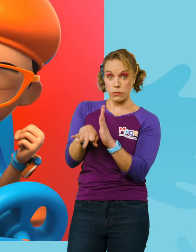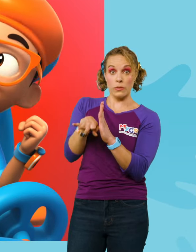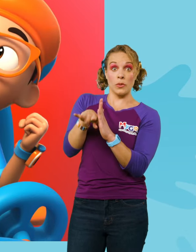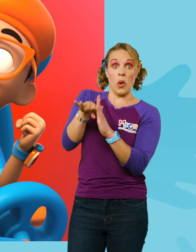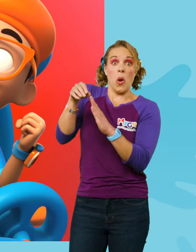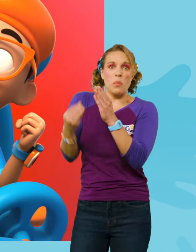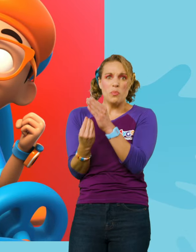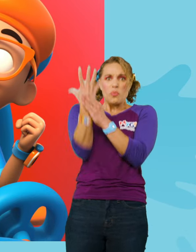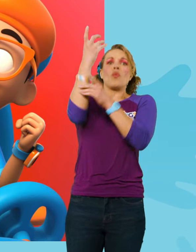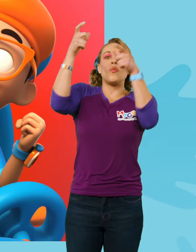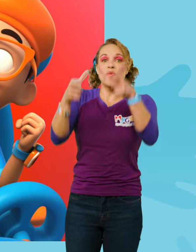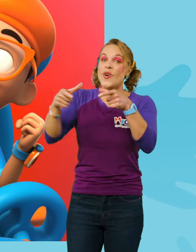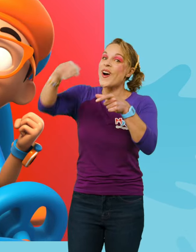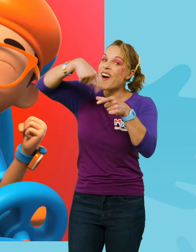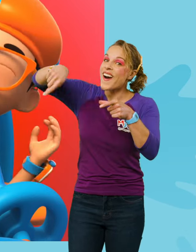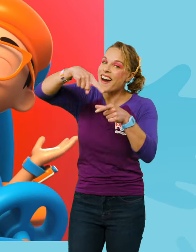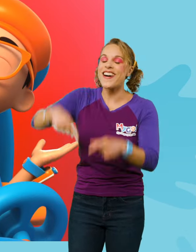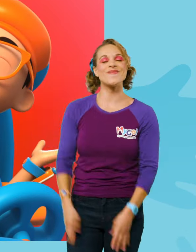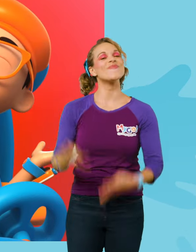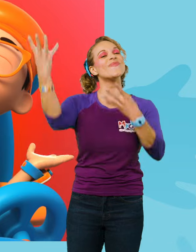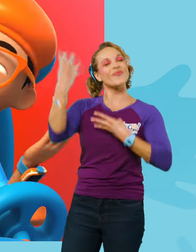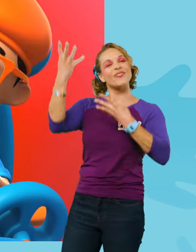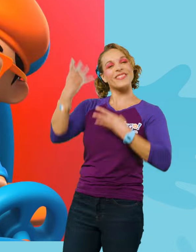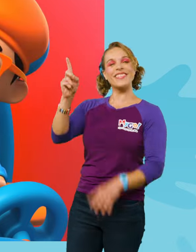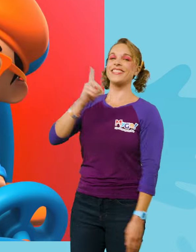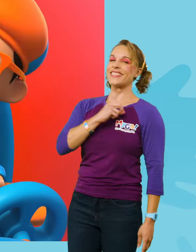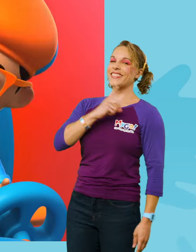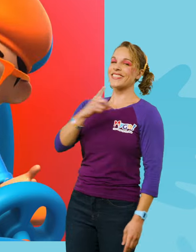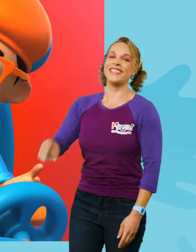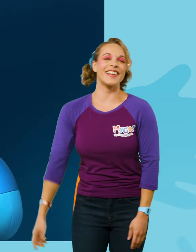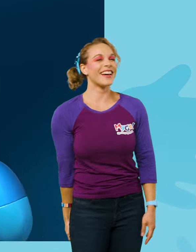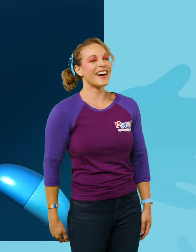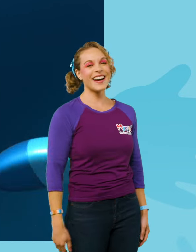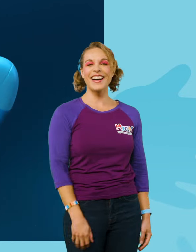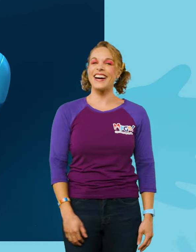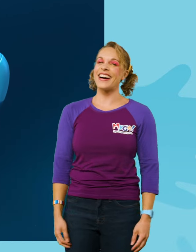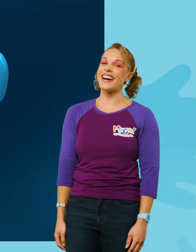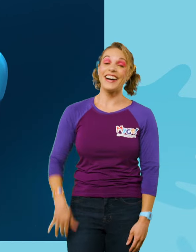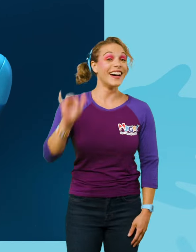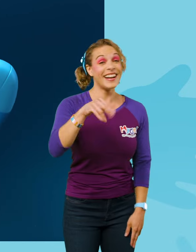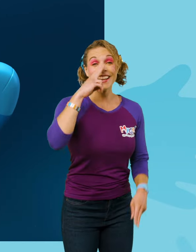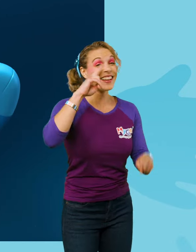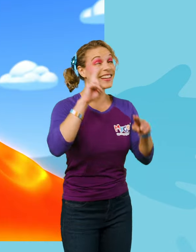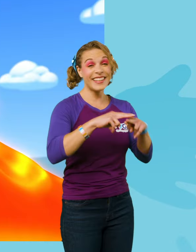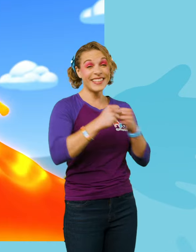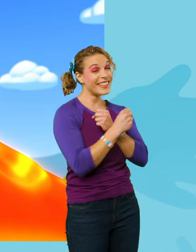bursts through the surface of the Earth. Upload, answer, Deebo. Ha-ha! That was